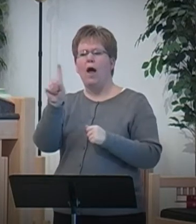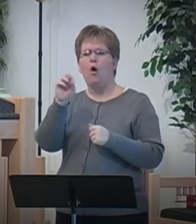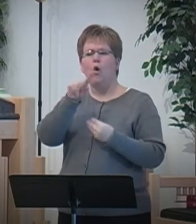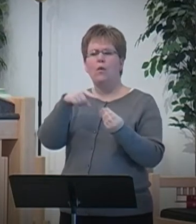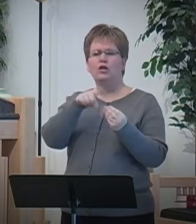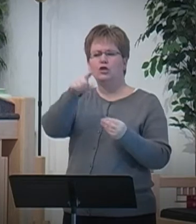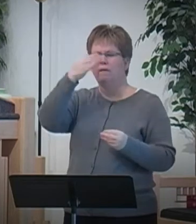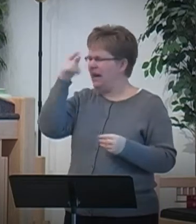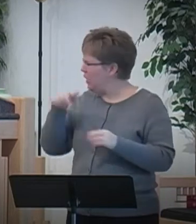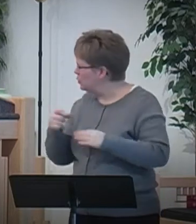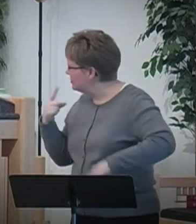did you say this?